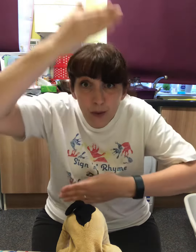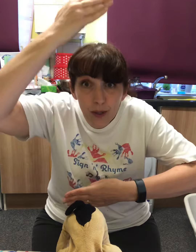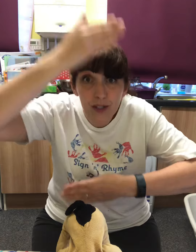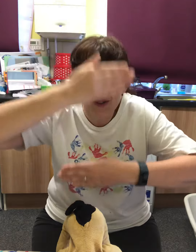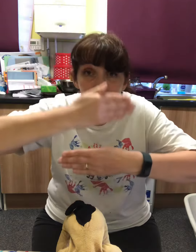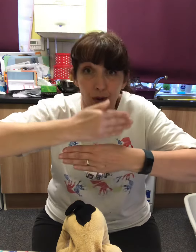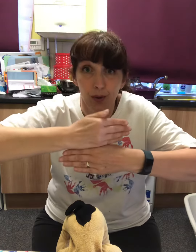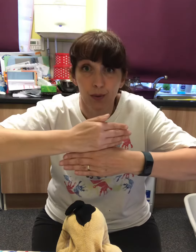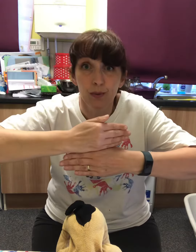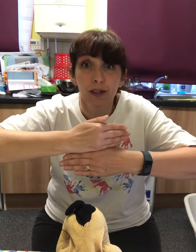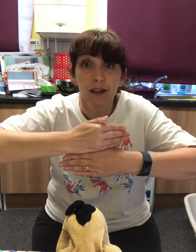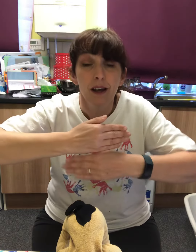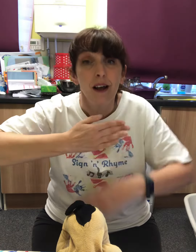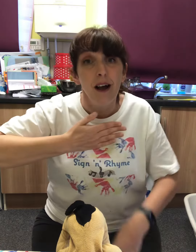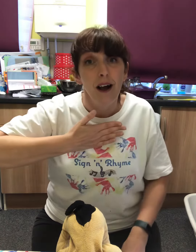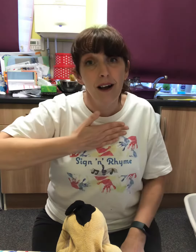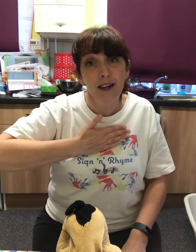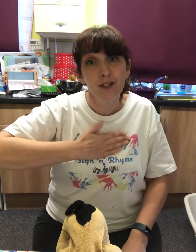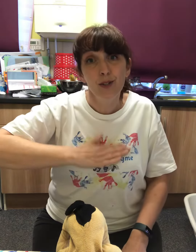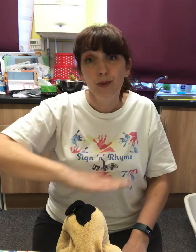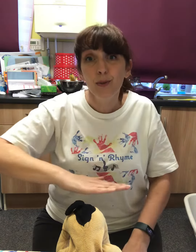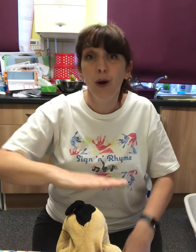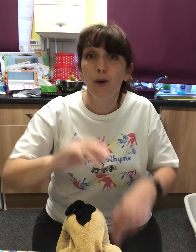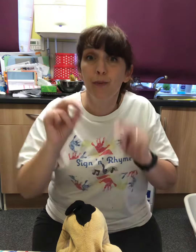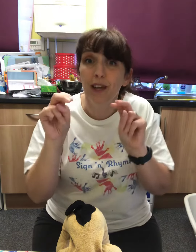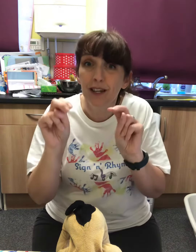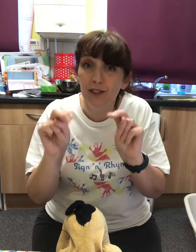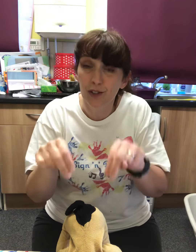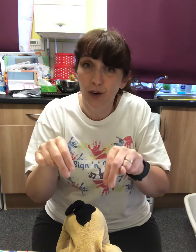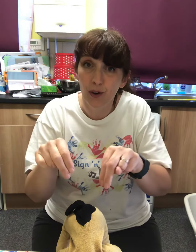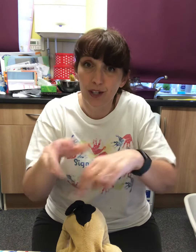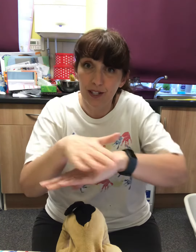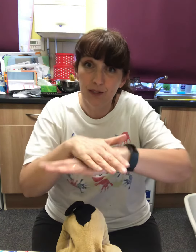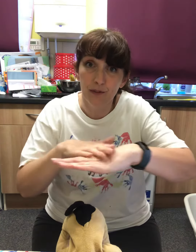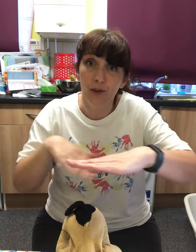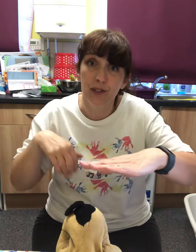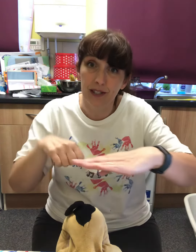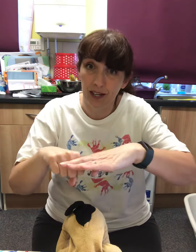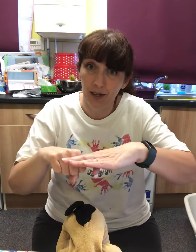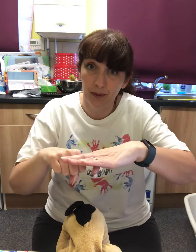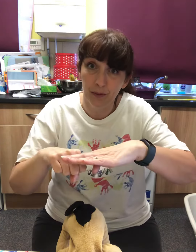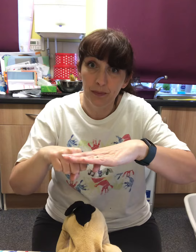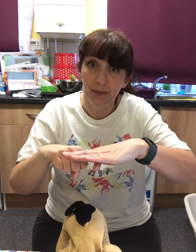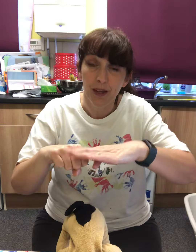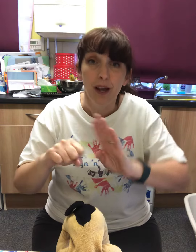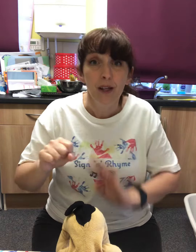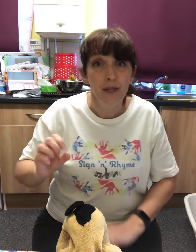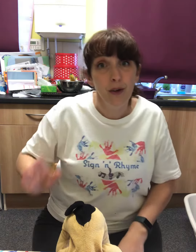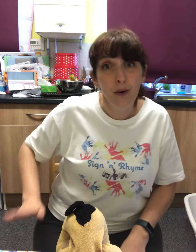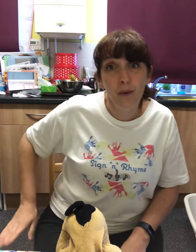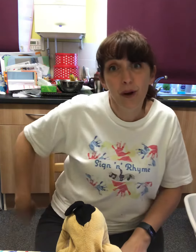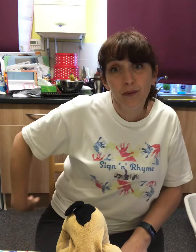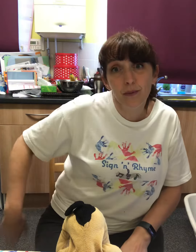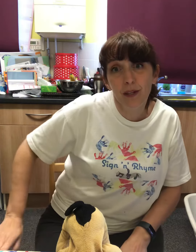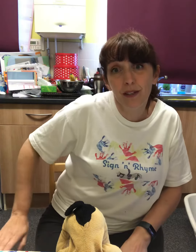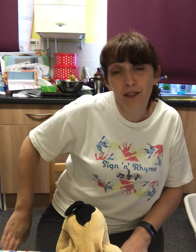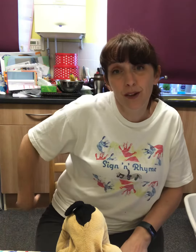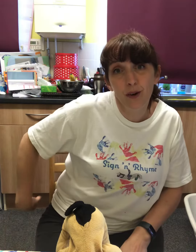window? I do hope that dog is for sale. The one with the